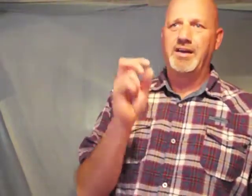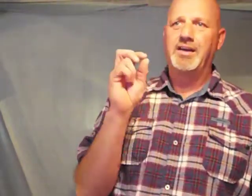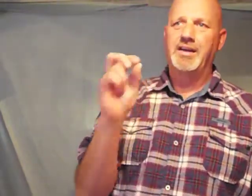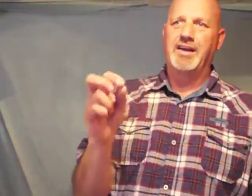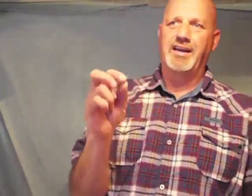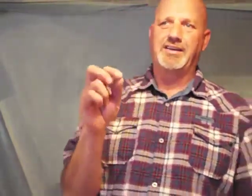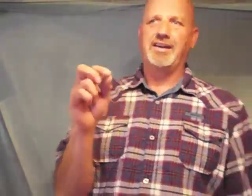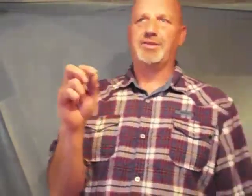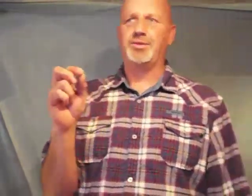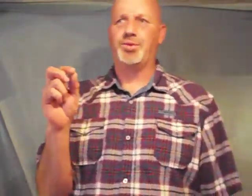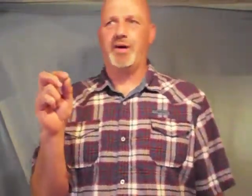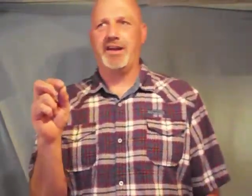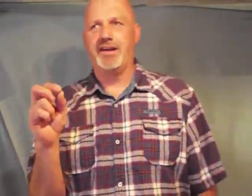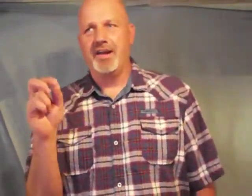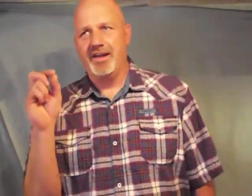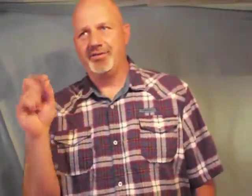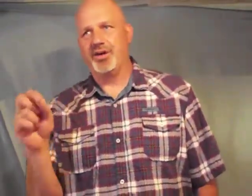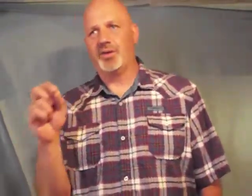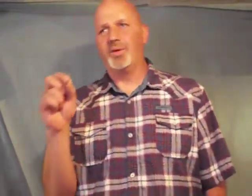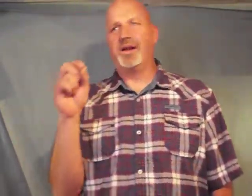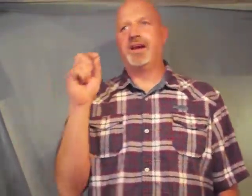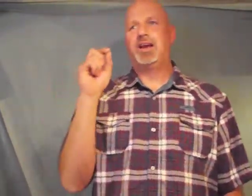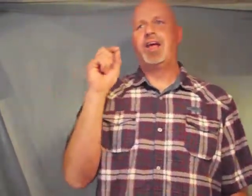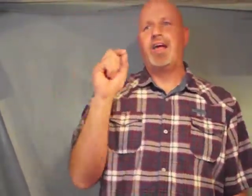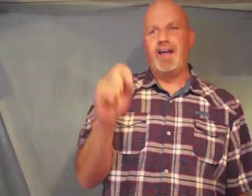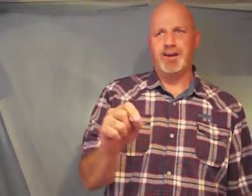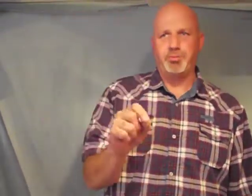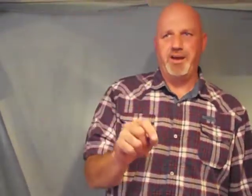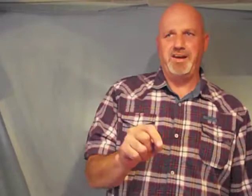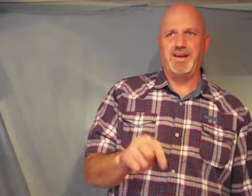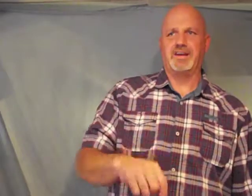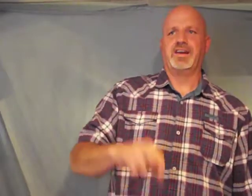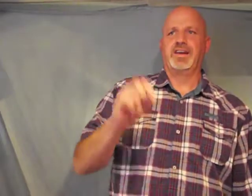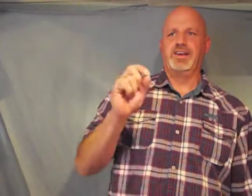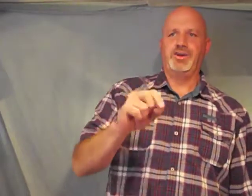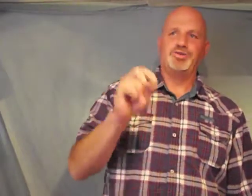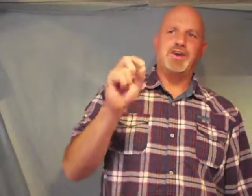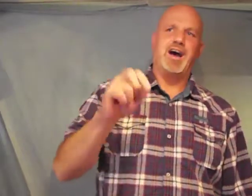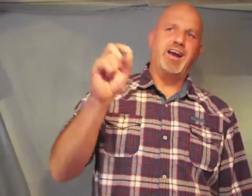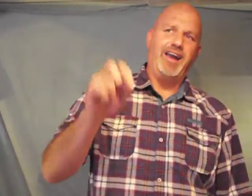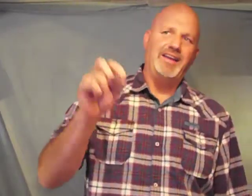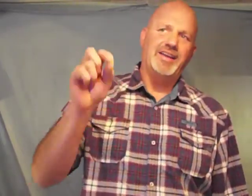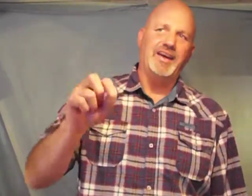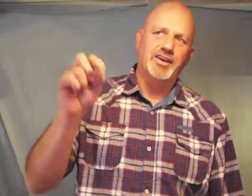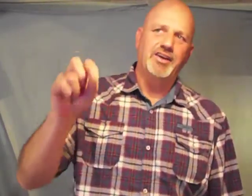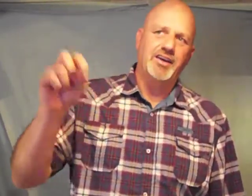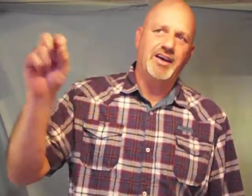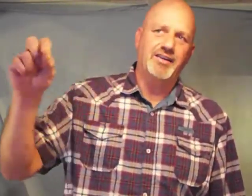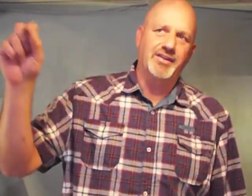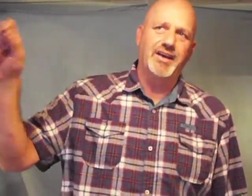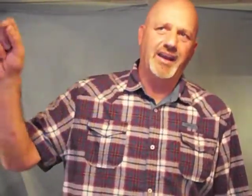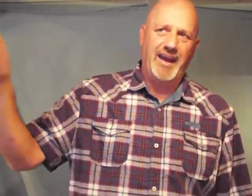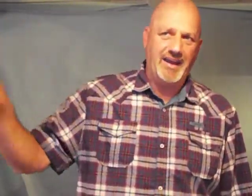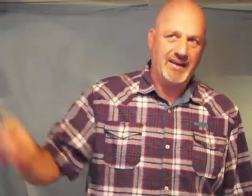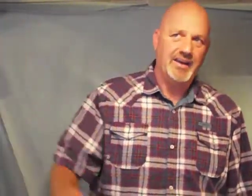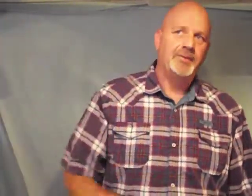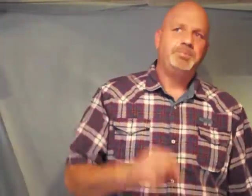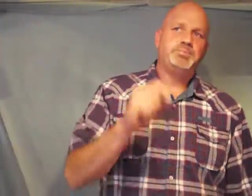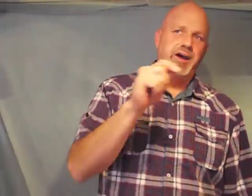19 through 20 if you are willing and obedient you shall eat the good of the land but